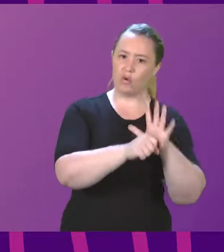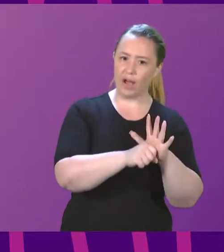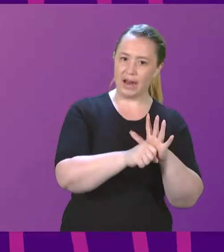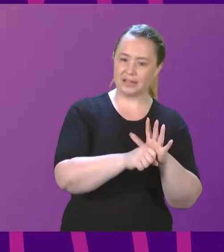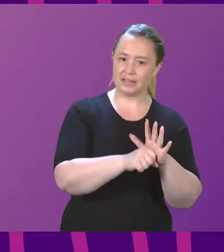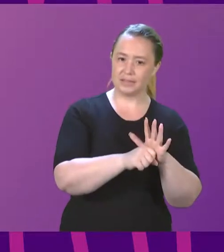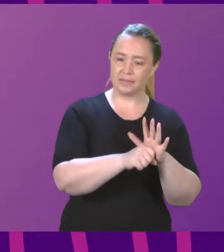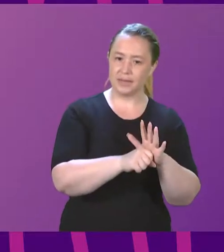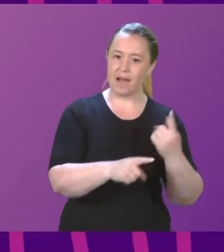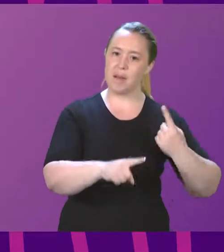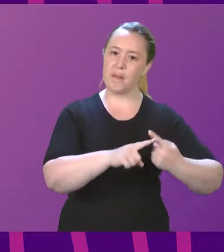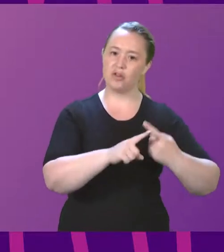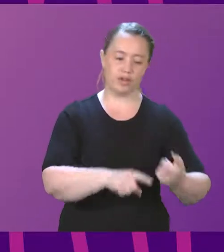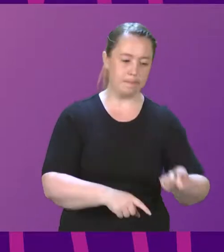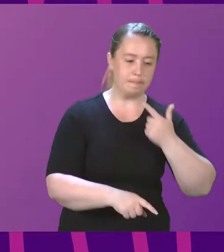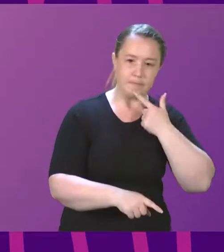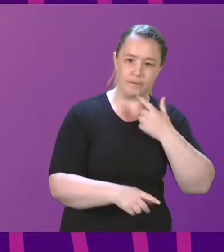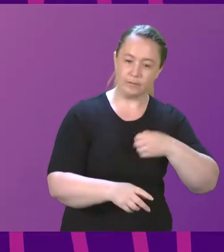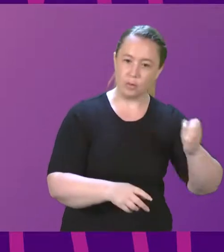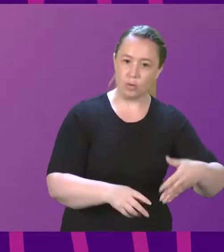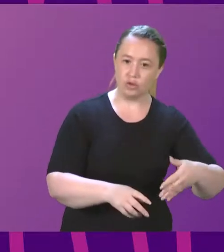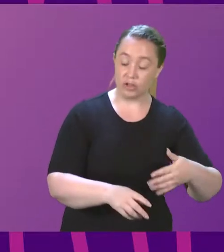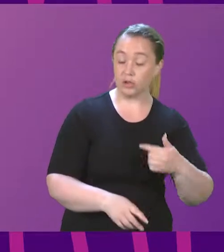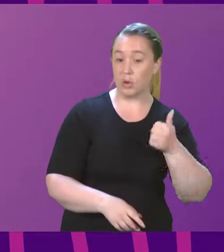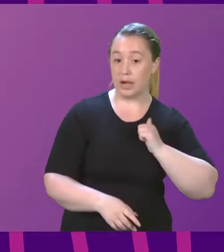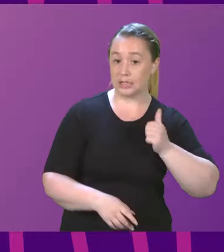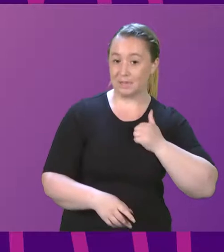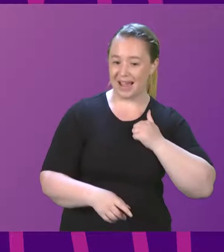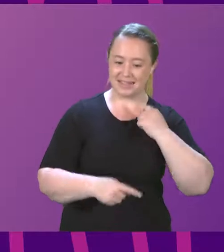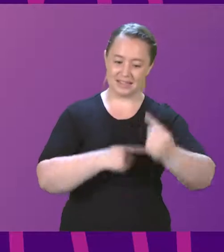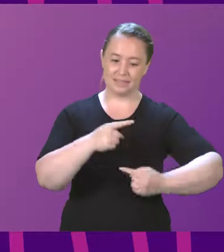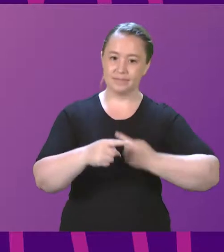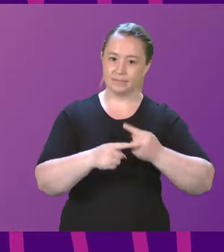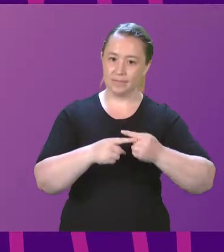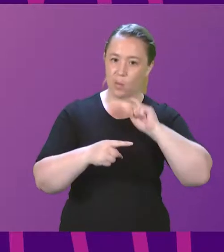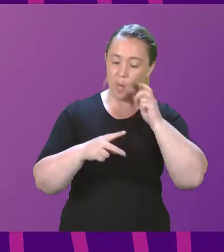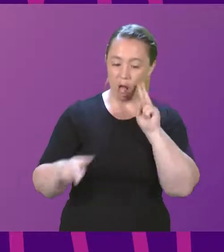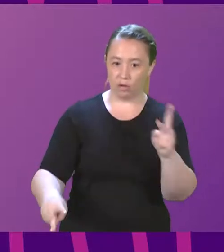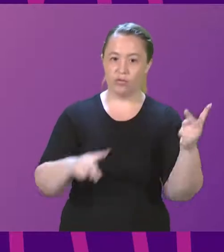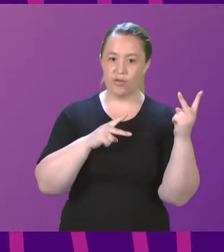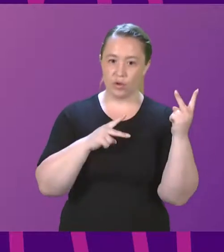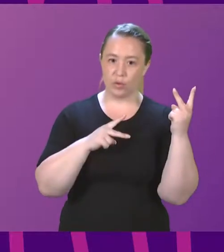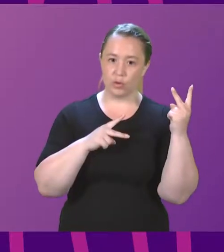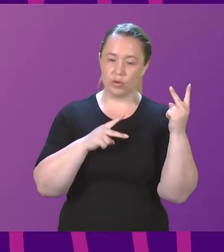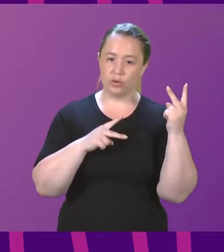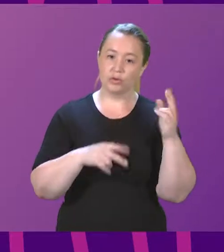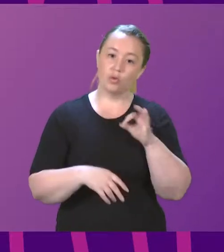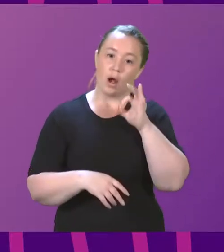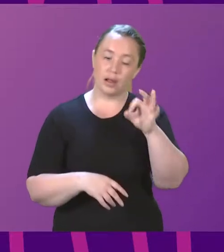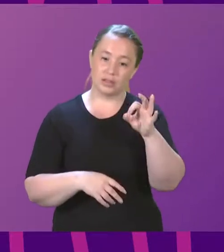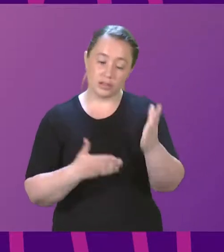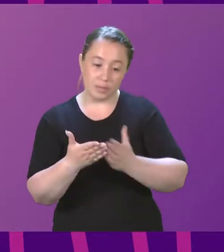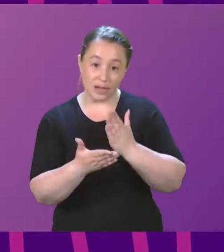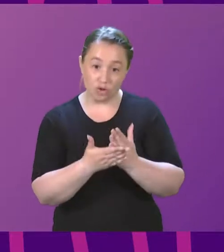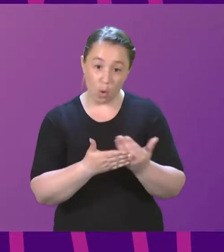Towards the end of this year, would expect a review, which we have asked to be done, of the safety